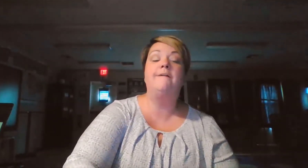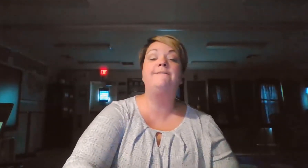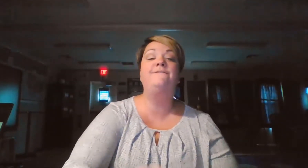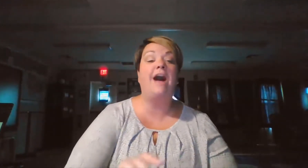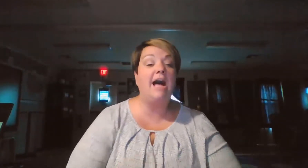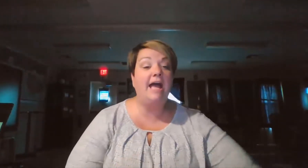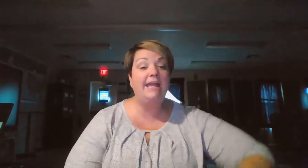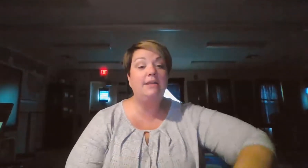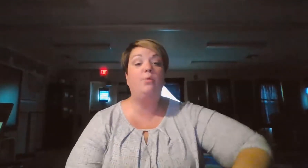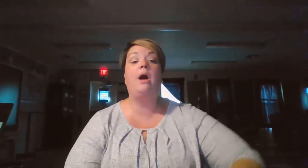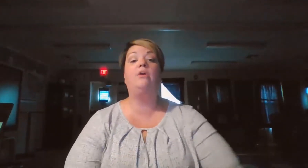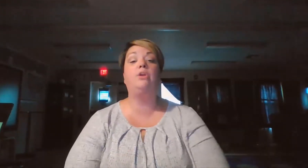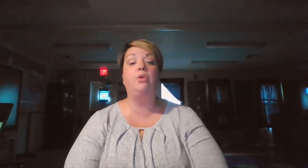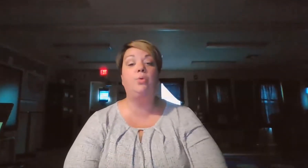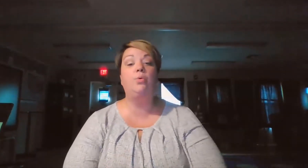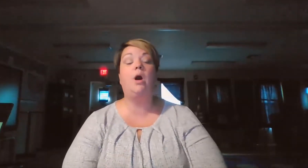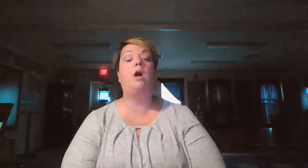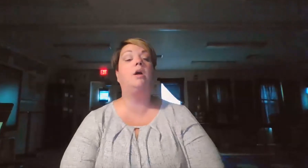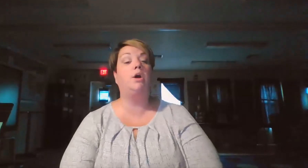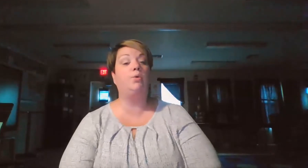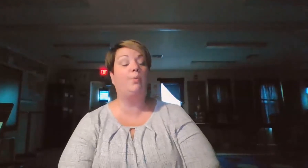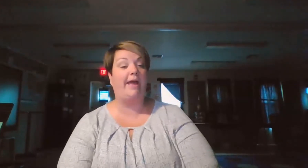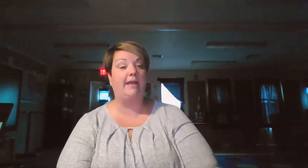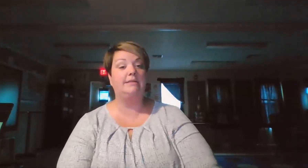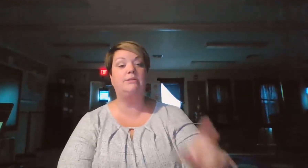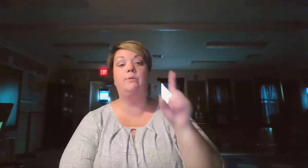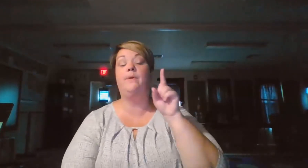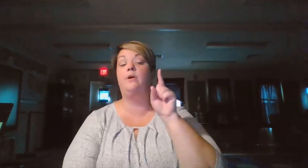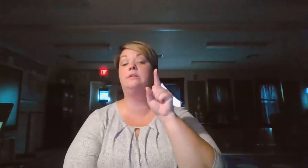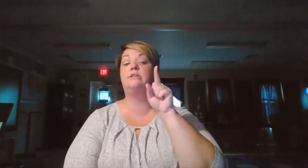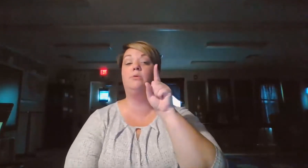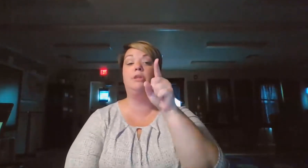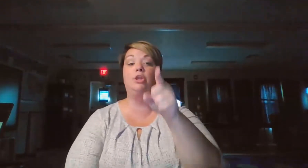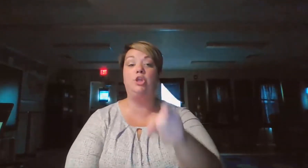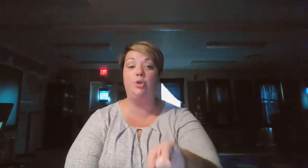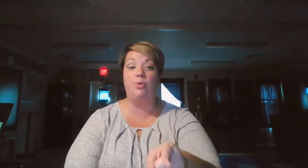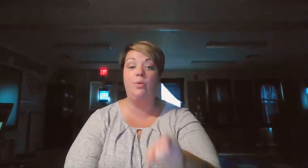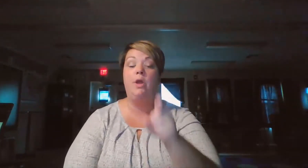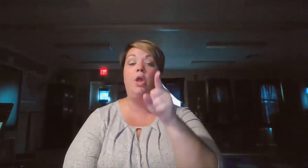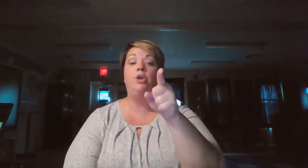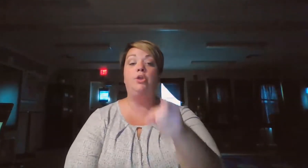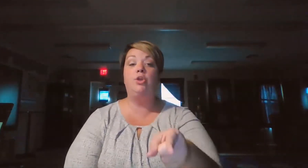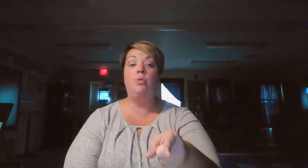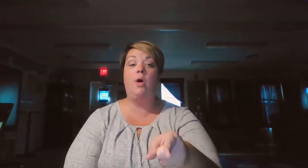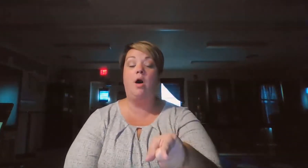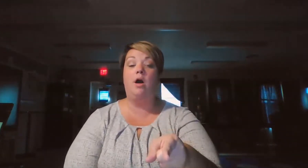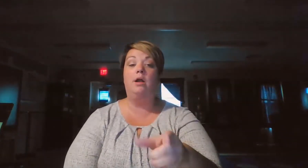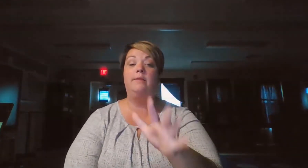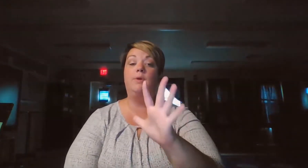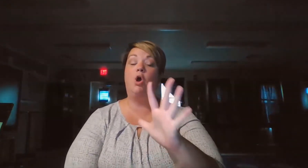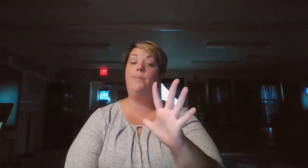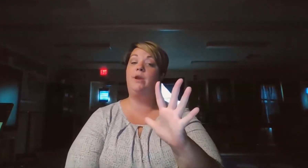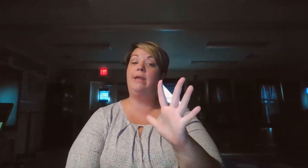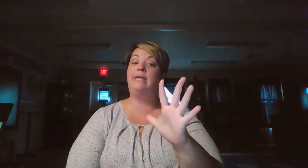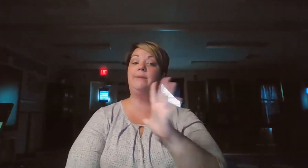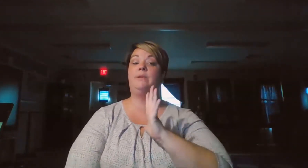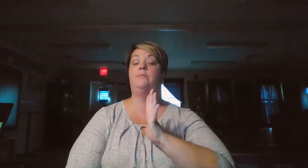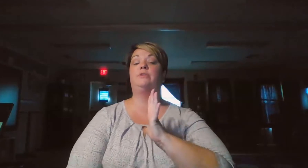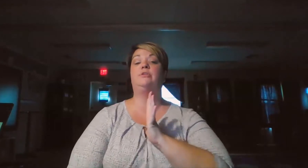fine while you are away. So we start with you. You are. Then we open our hand up and you put your